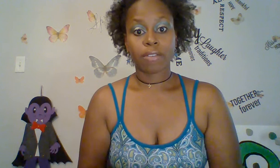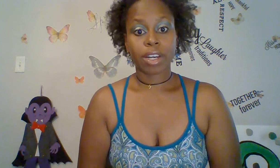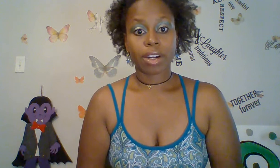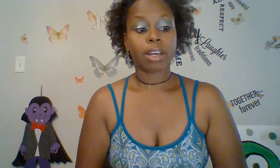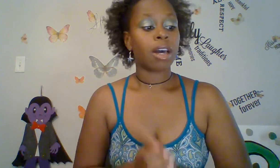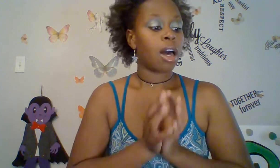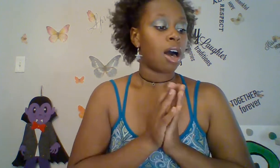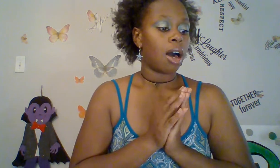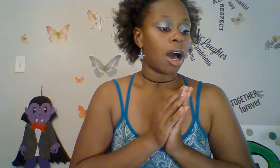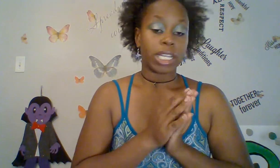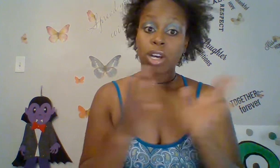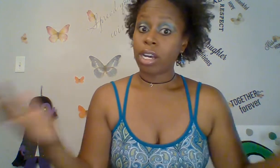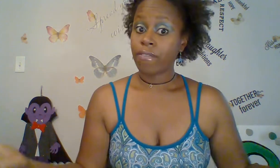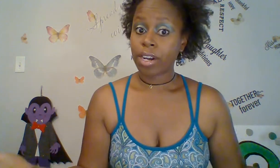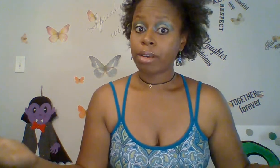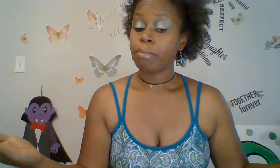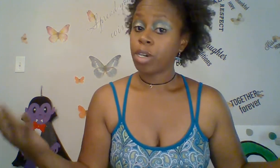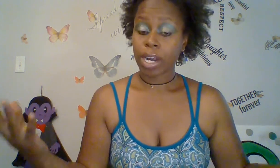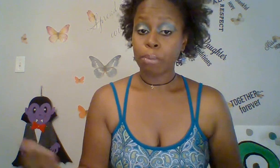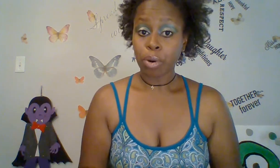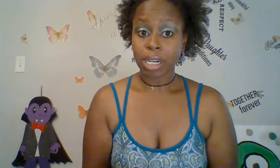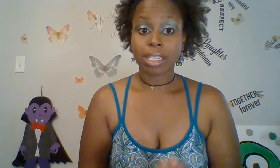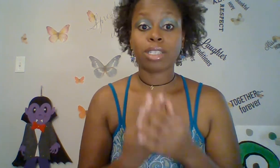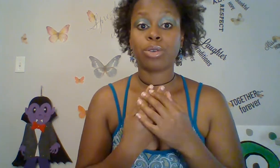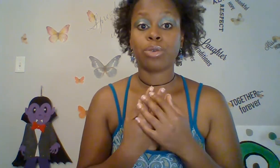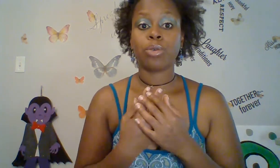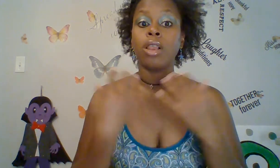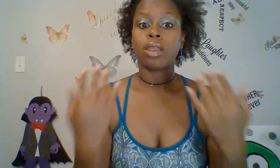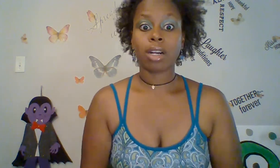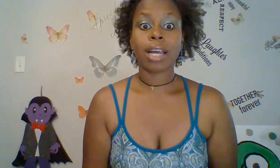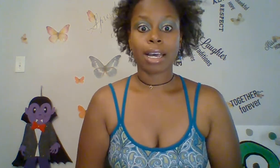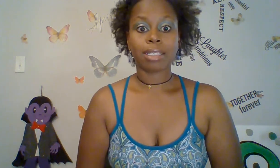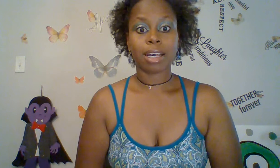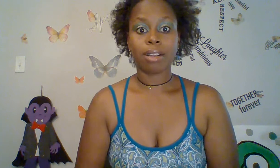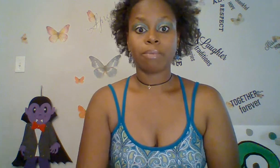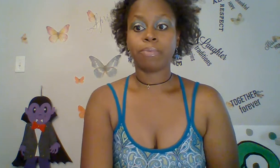hearing, I saw a very great importance to learn ASL. So,